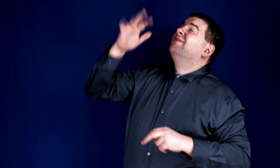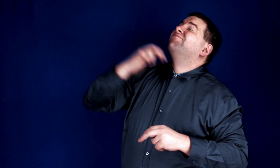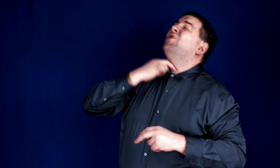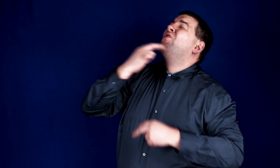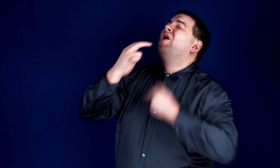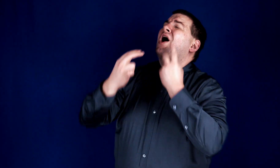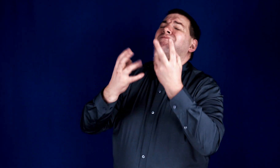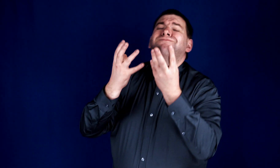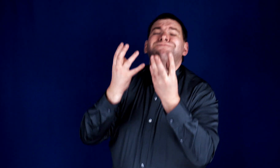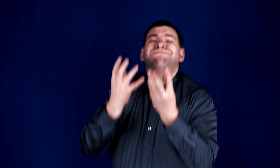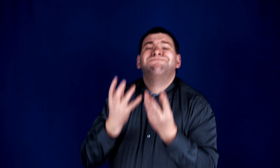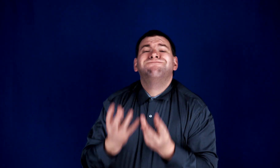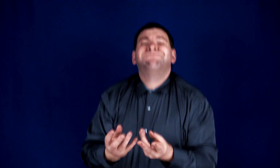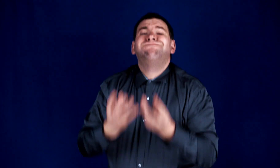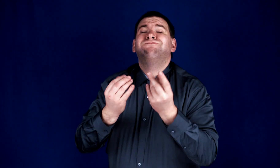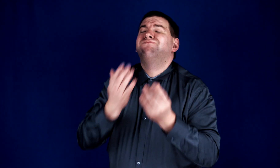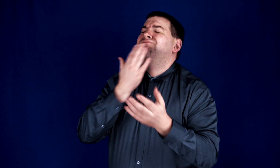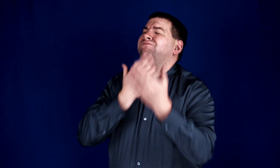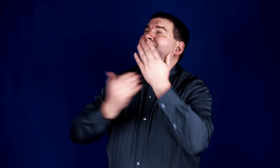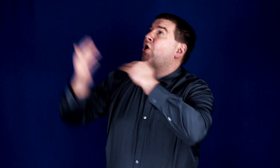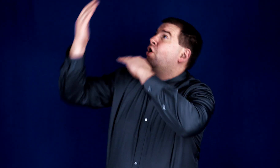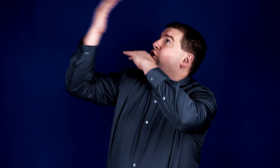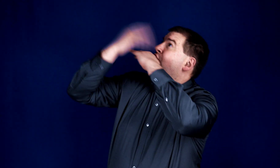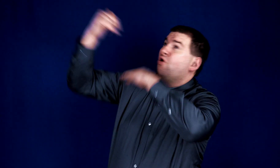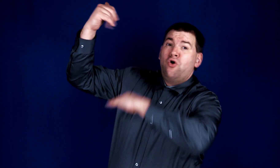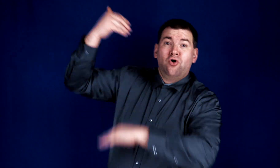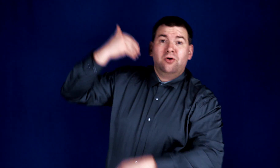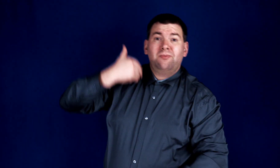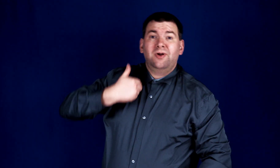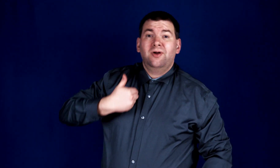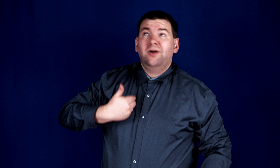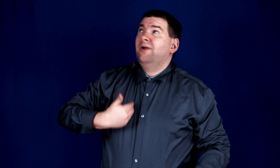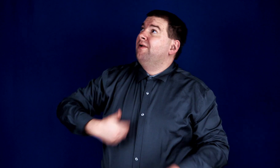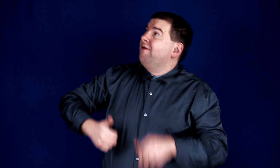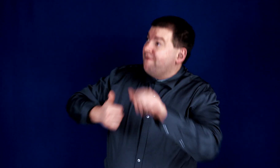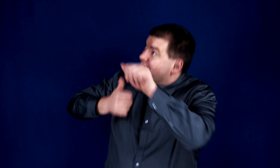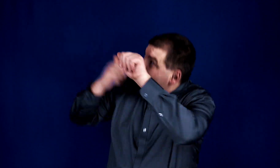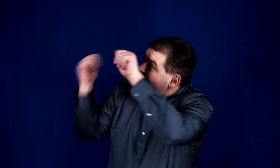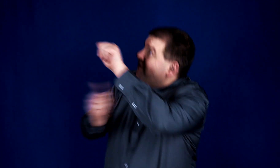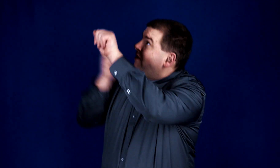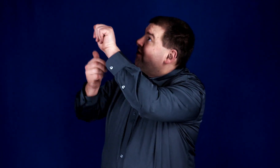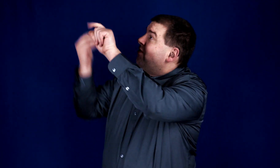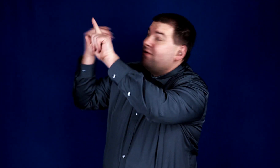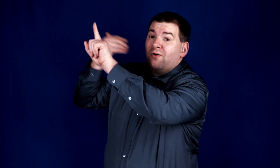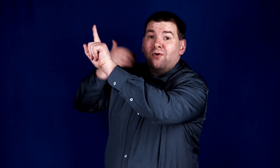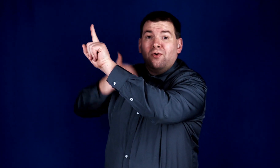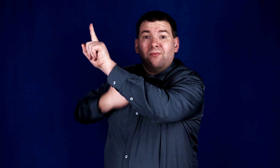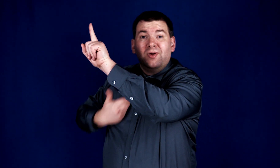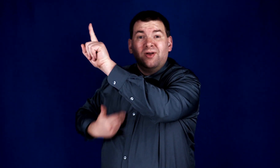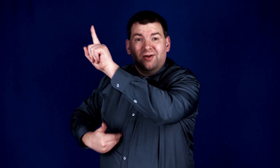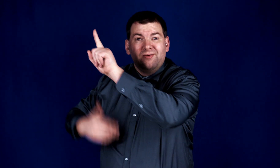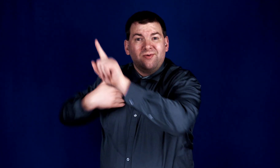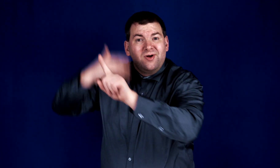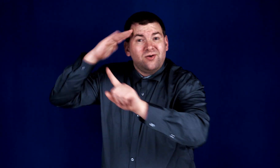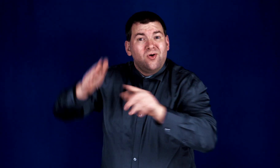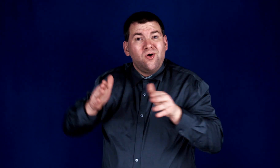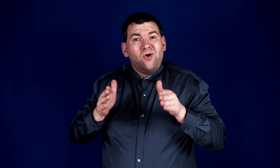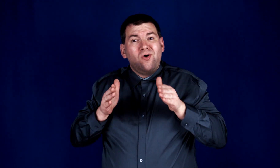gentle voice sweetly calling out Follow me, I know